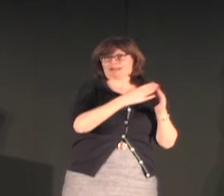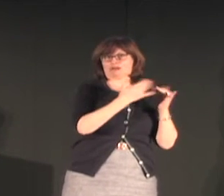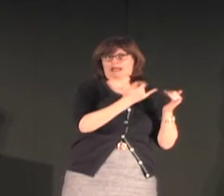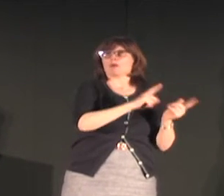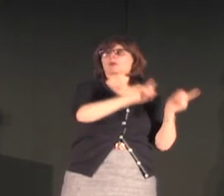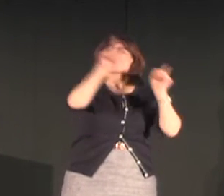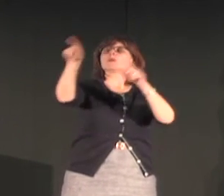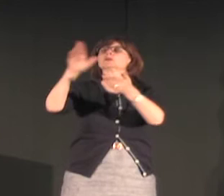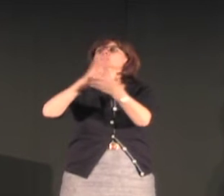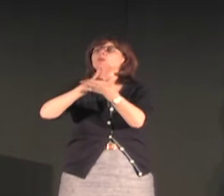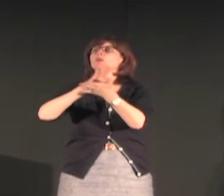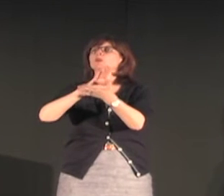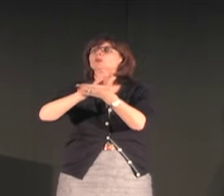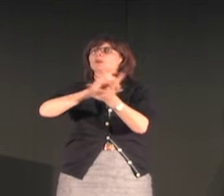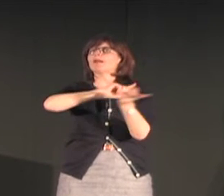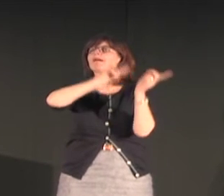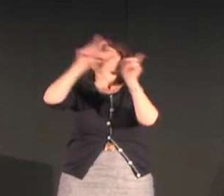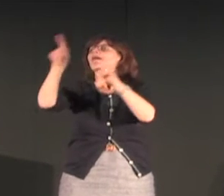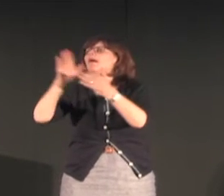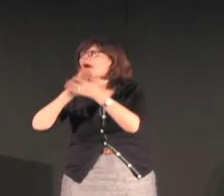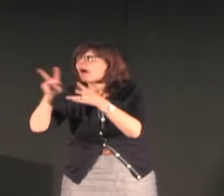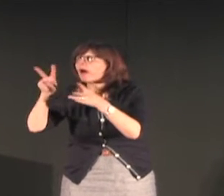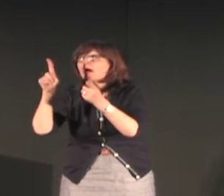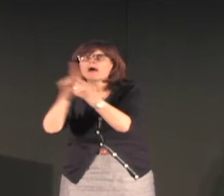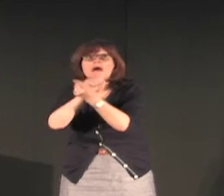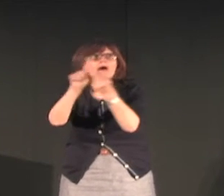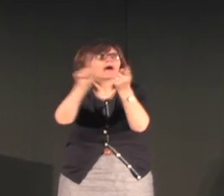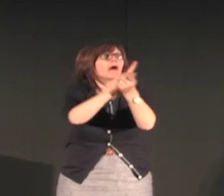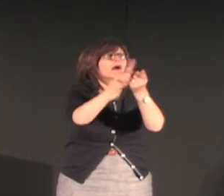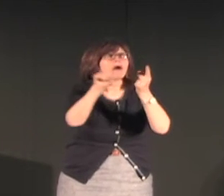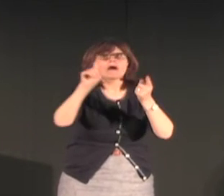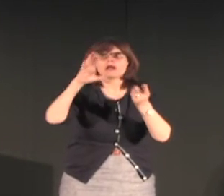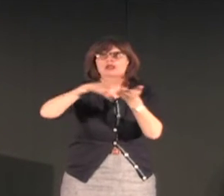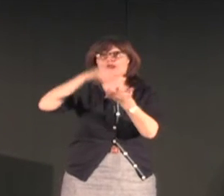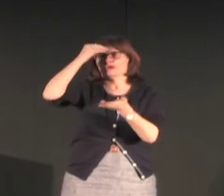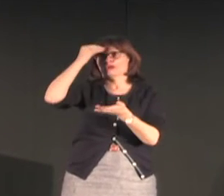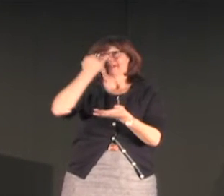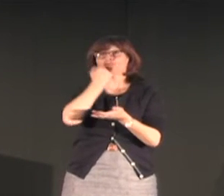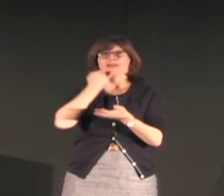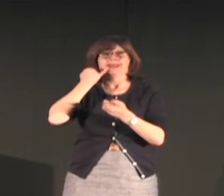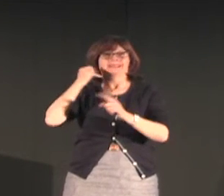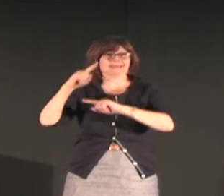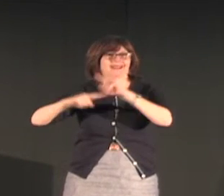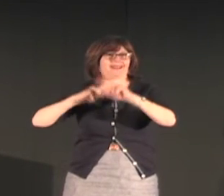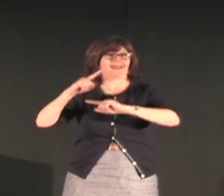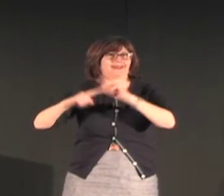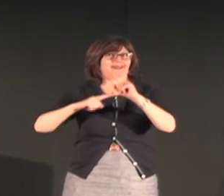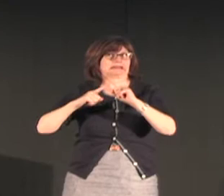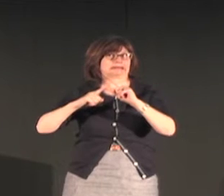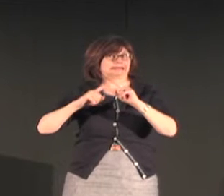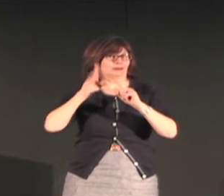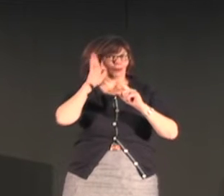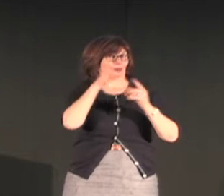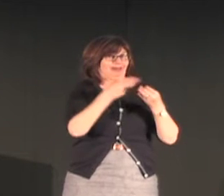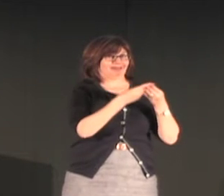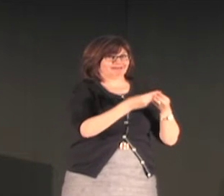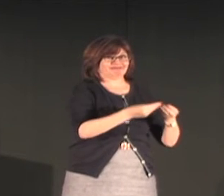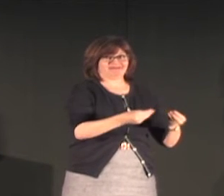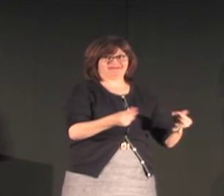the young deaf students in town are going leaving the village they're going into school and learning